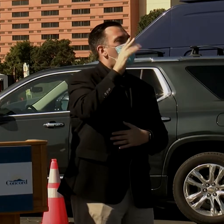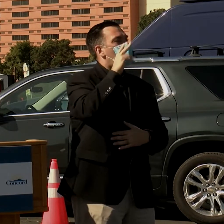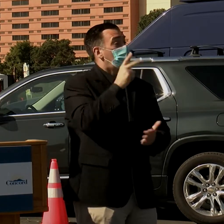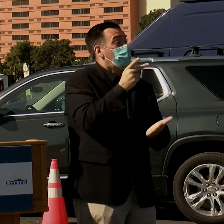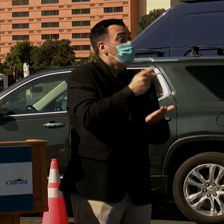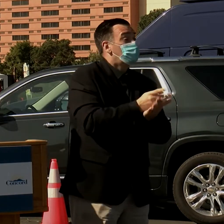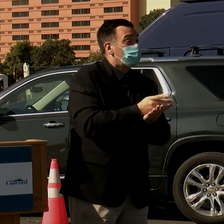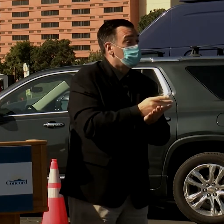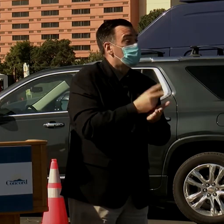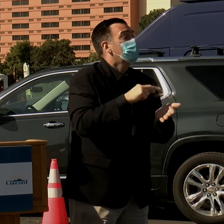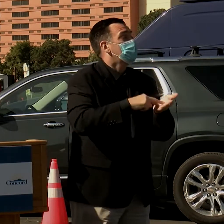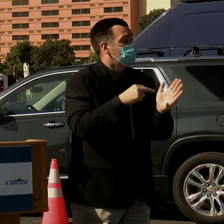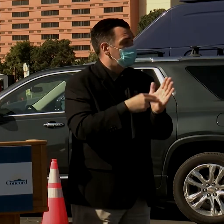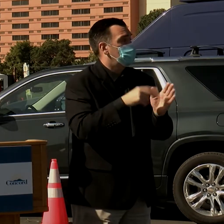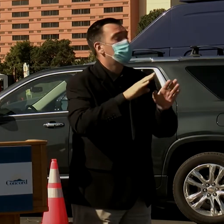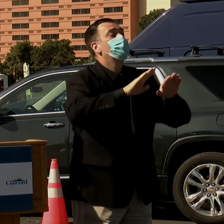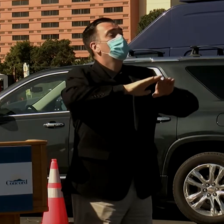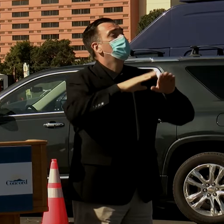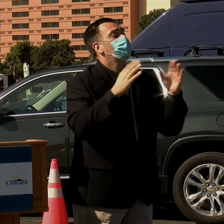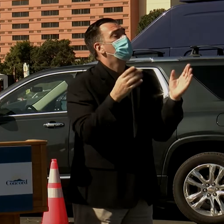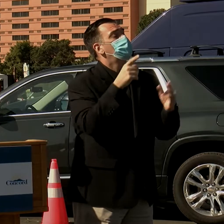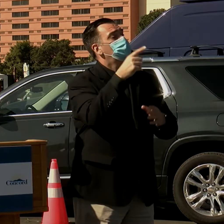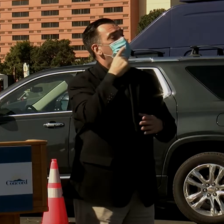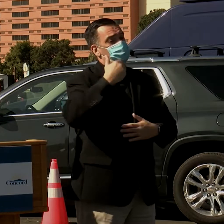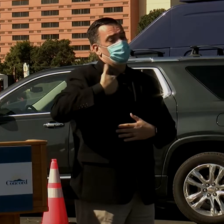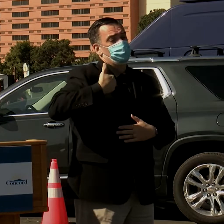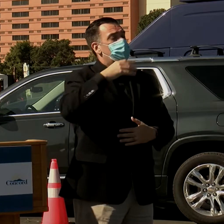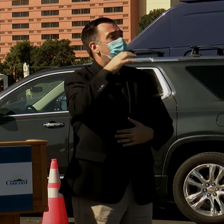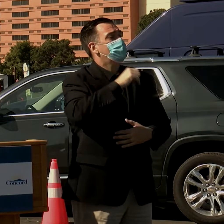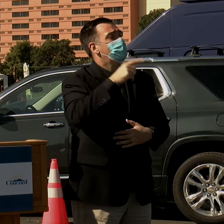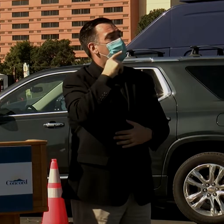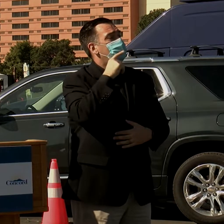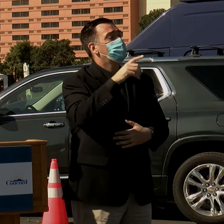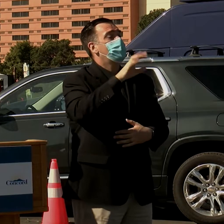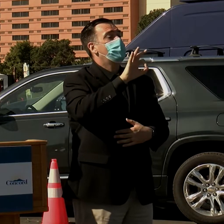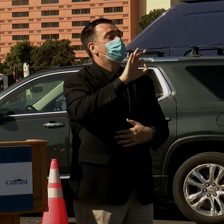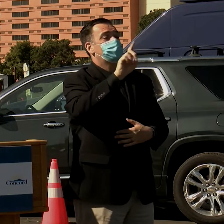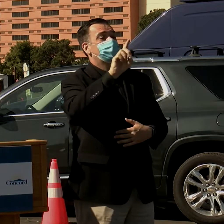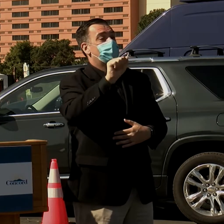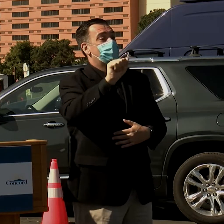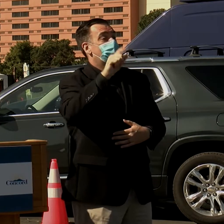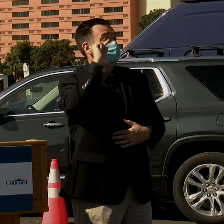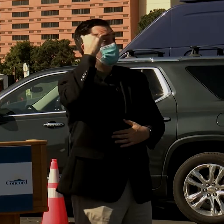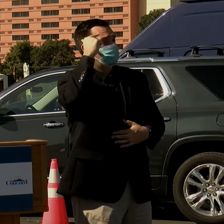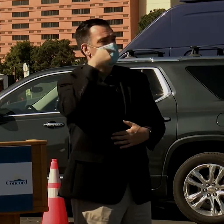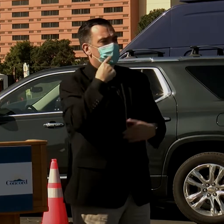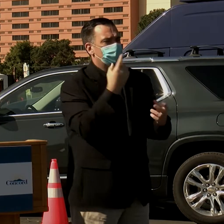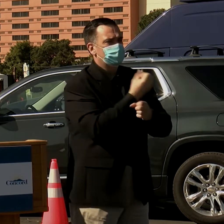through and we'll be able to open up to the younger age group when the FDA says it's okay.